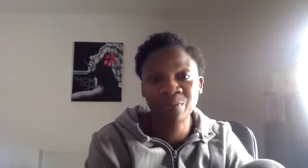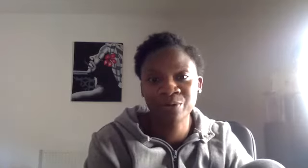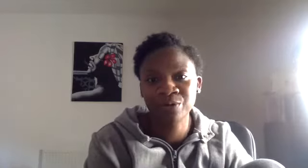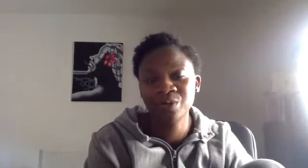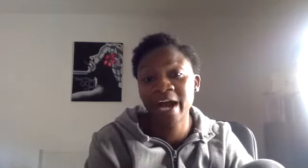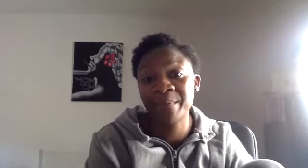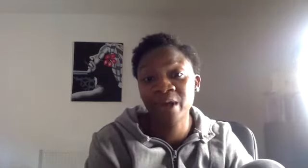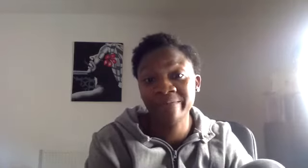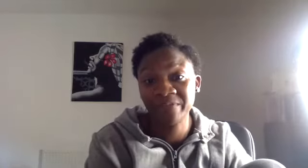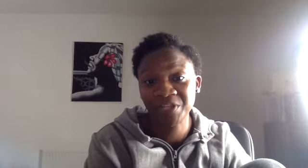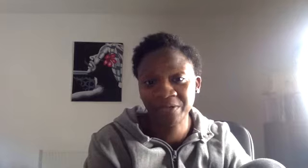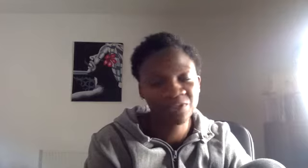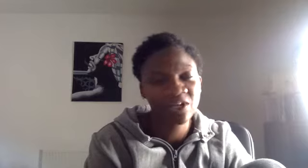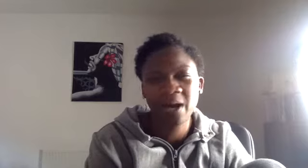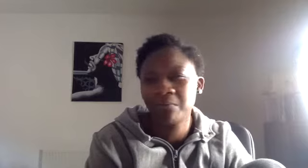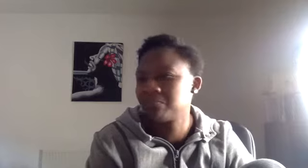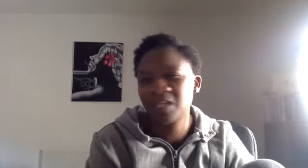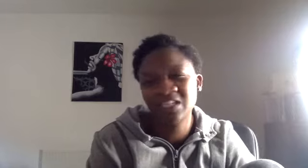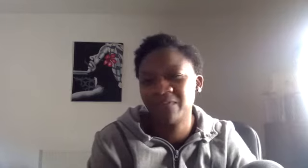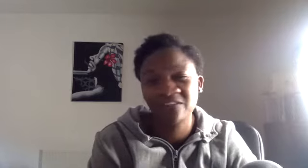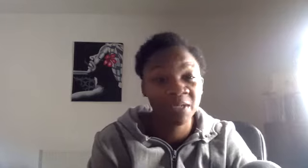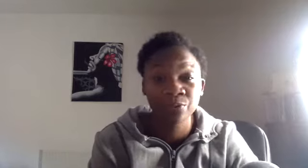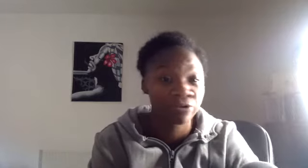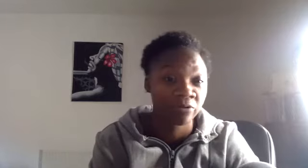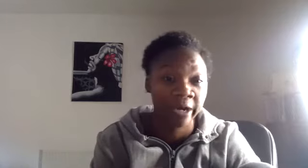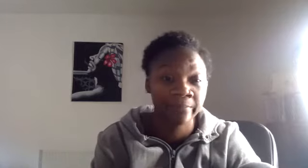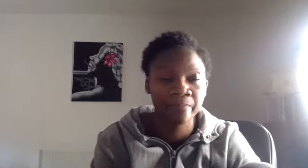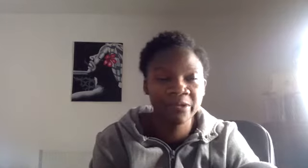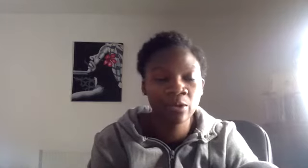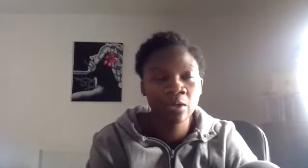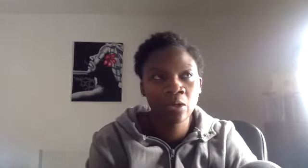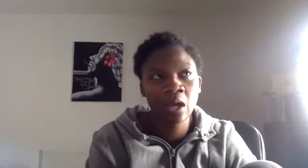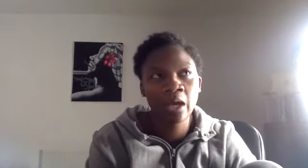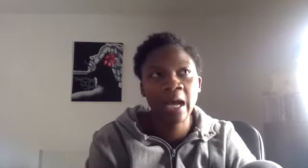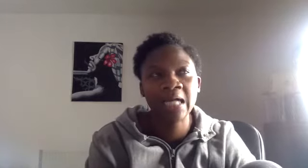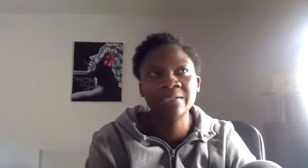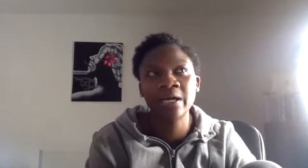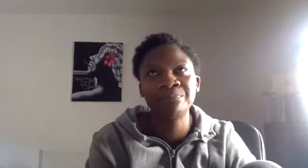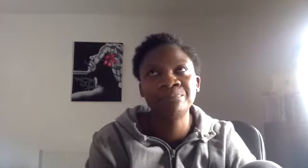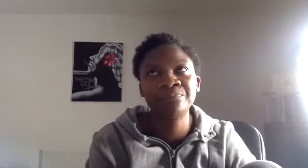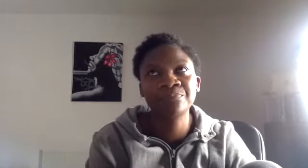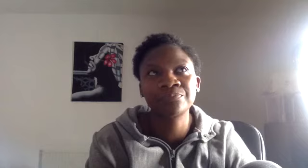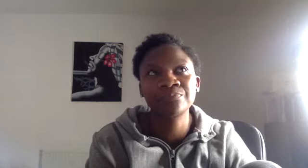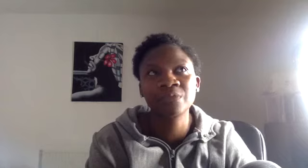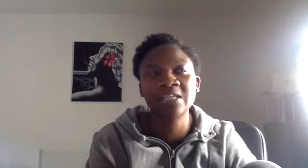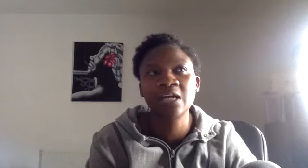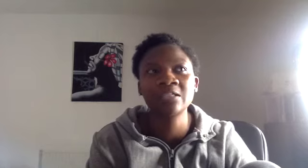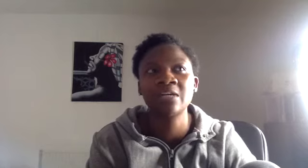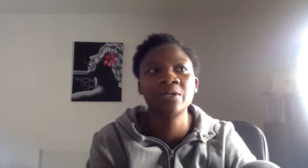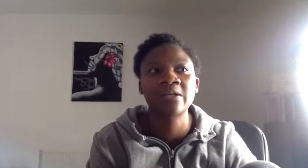group called I am a private physio. It's only about 35 people strong. Right. Yeah. And, um, I started it because I